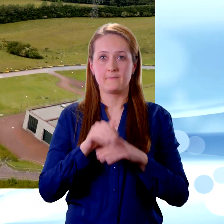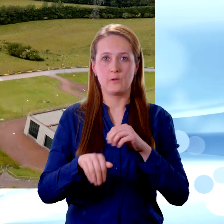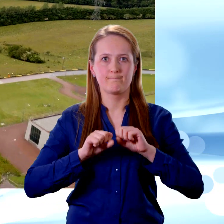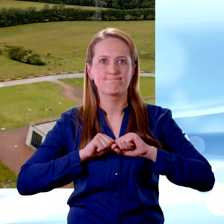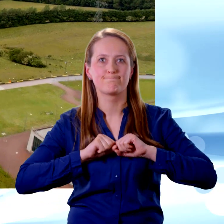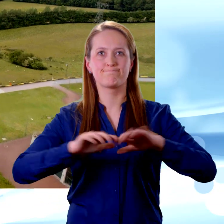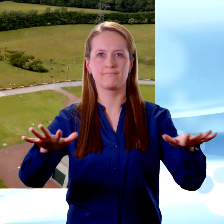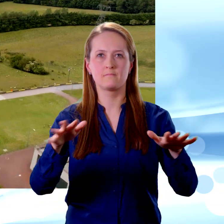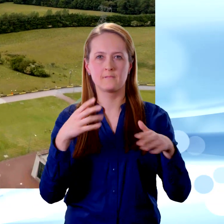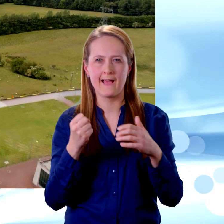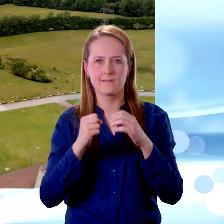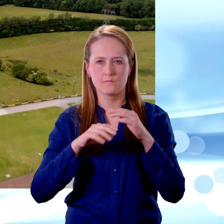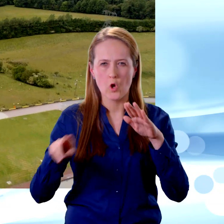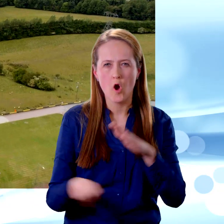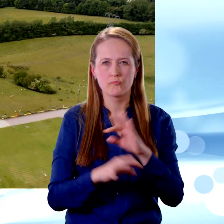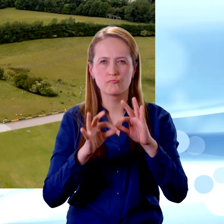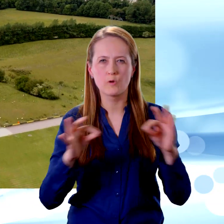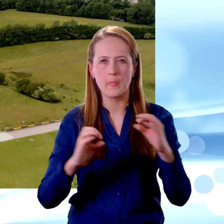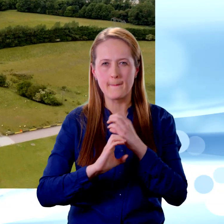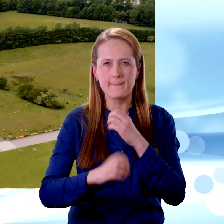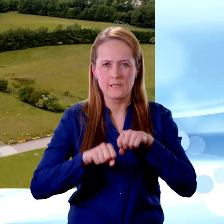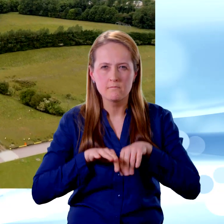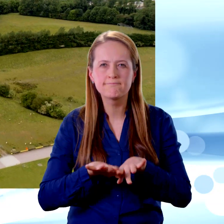and businesses via a vast network of underground pipes.